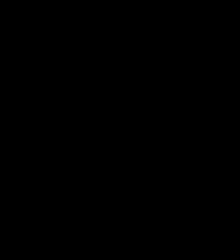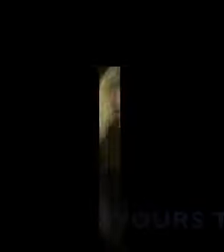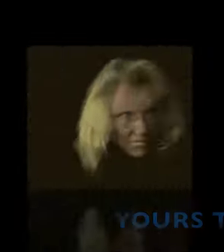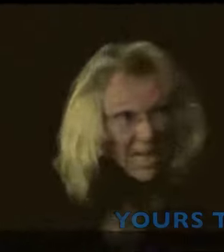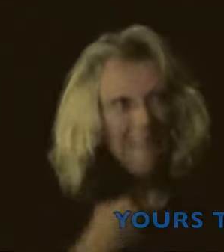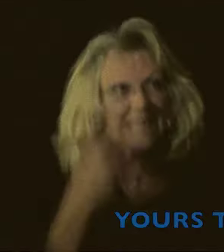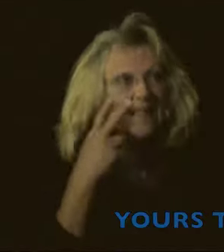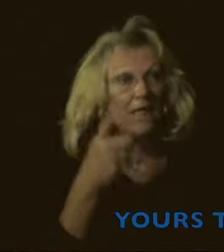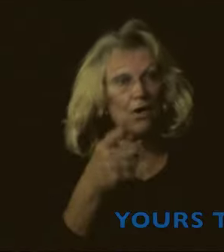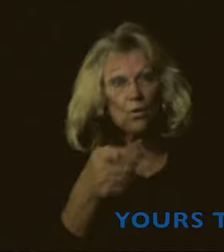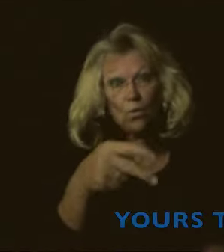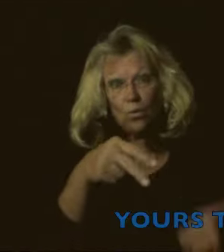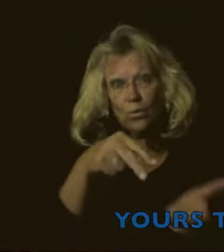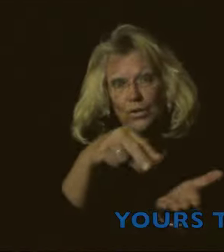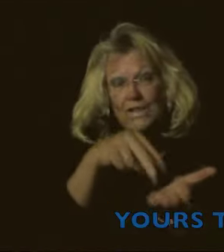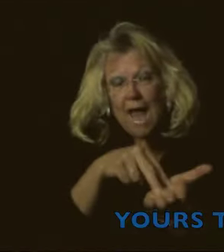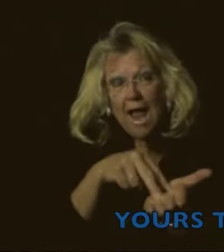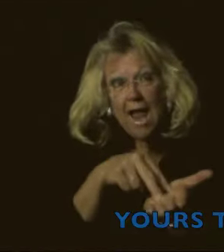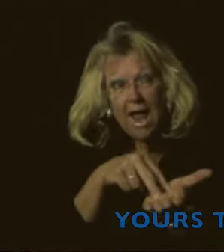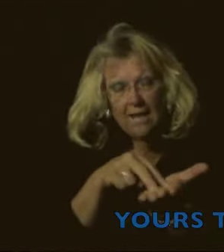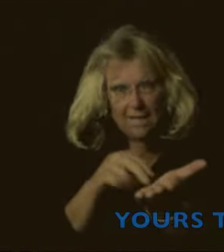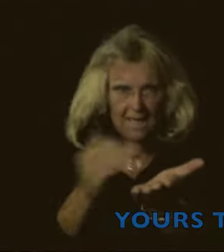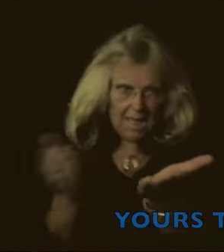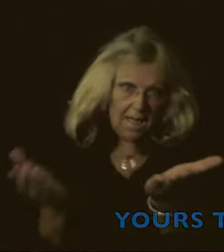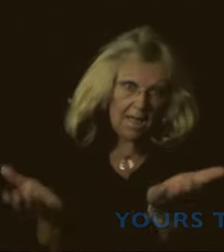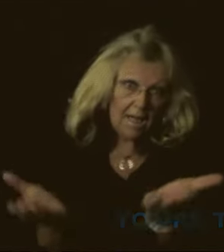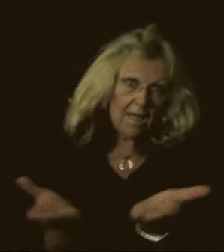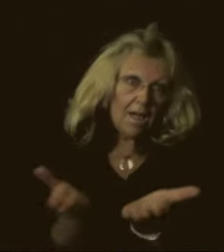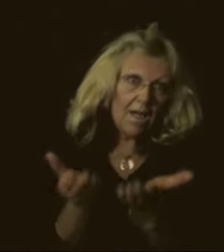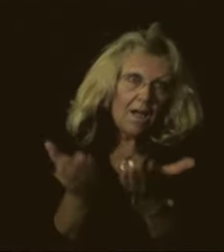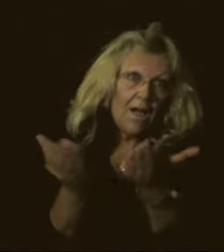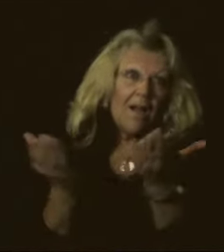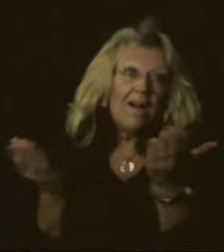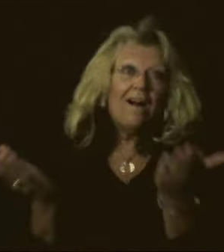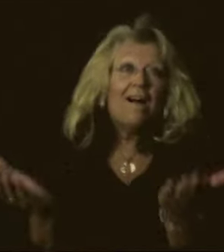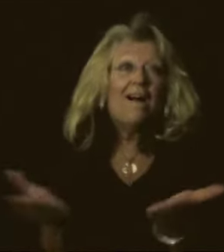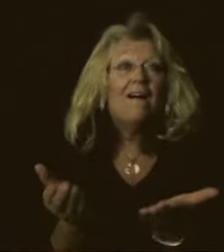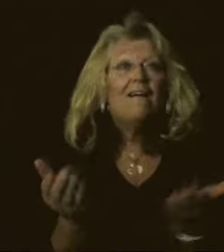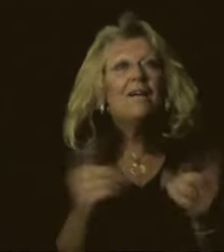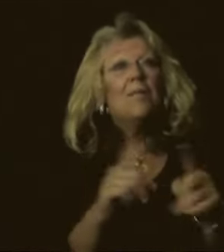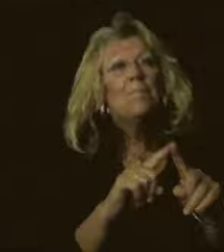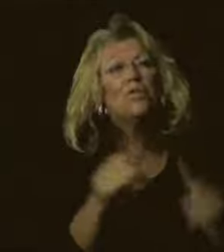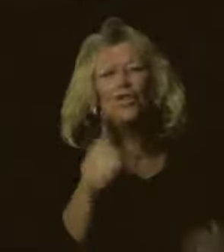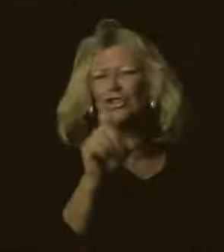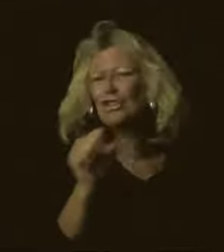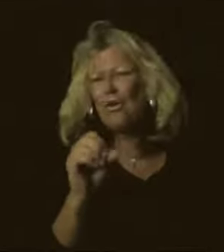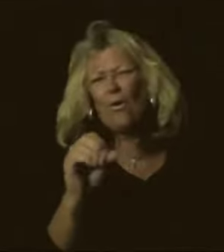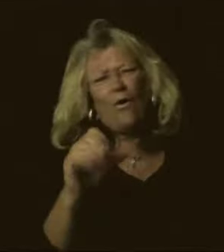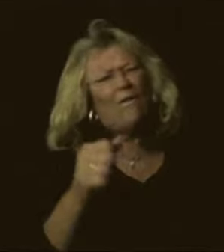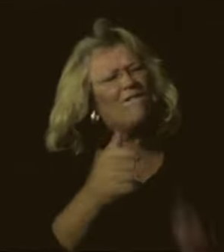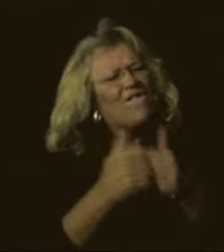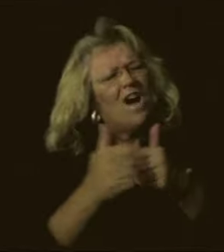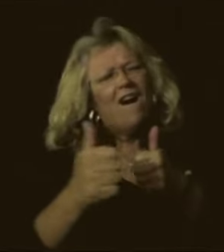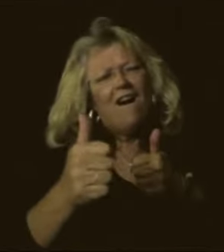I see you're standing here, but you're so far